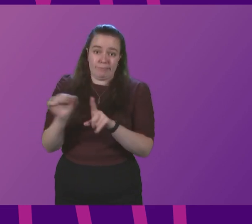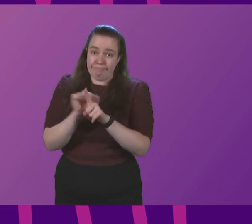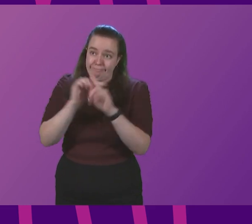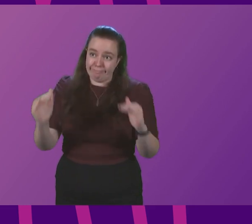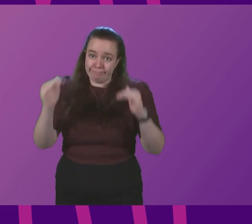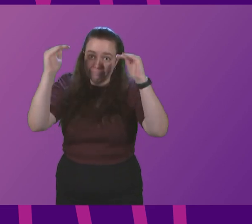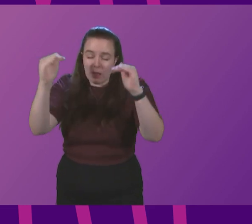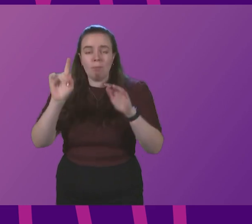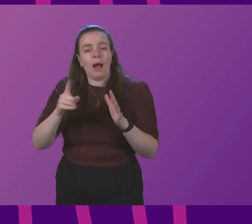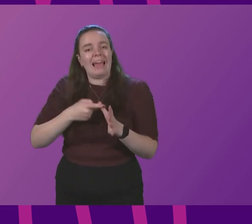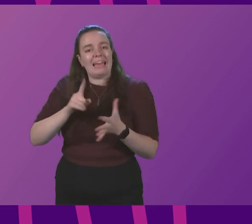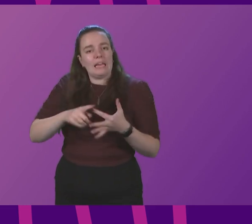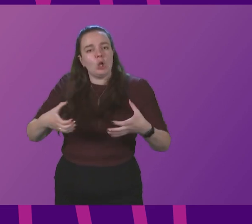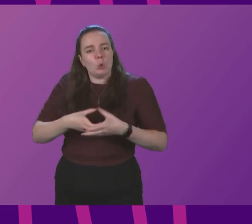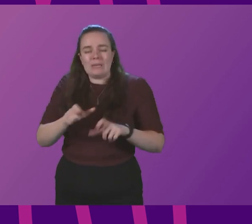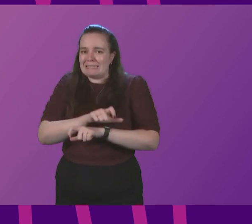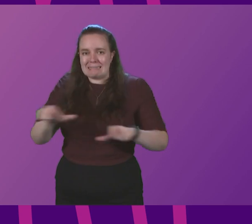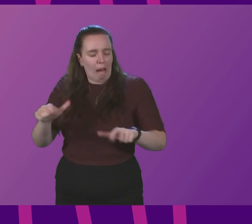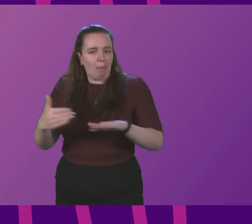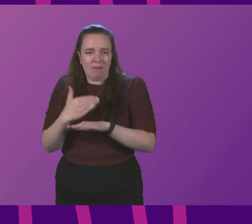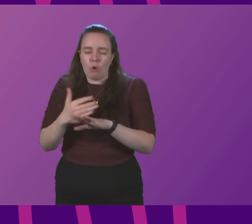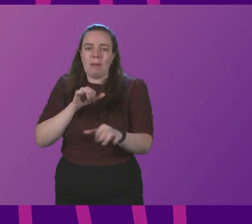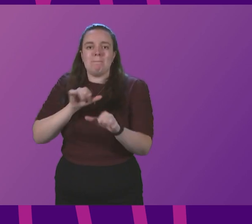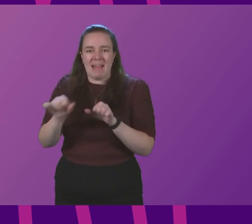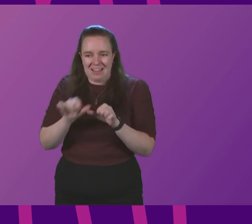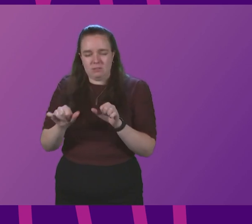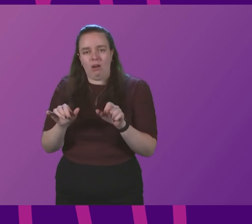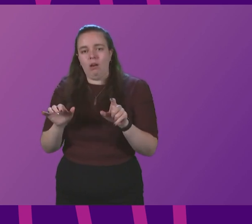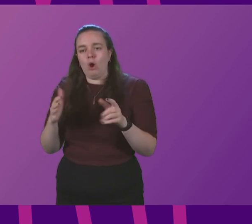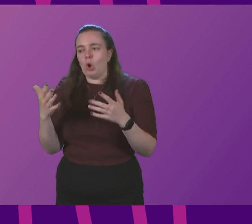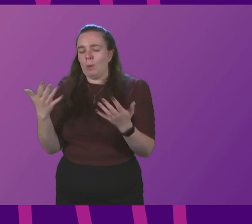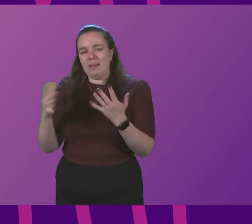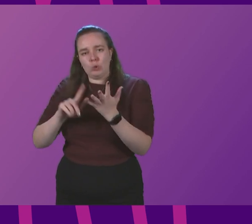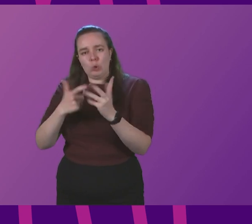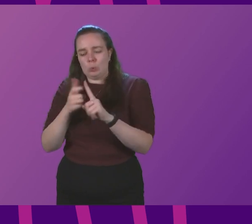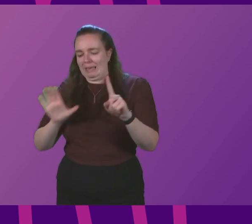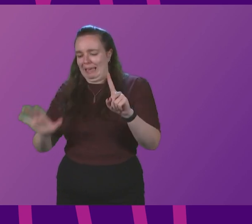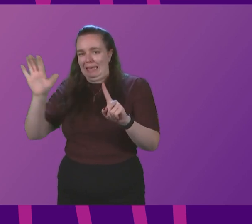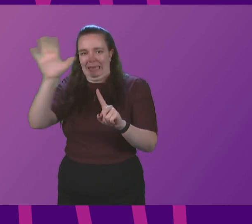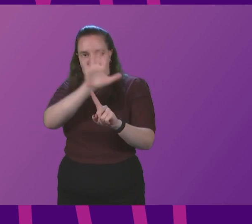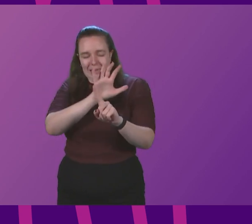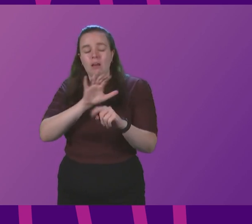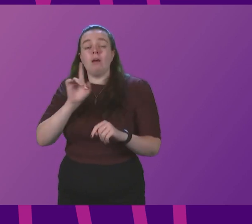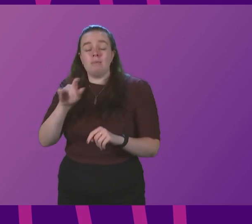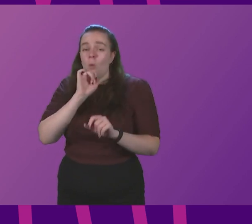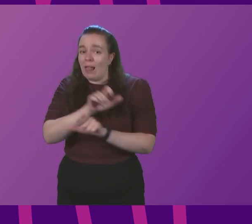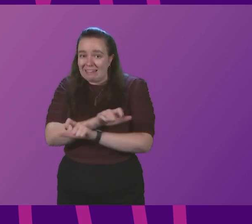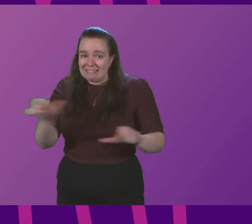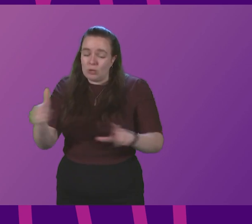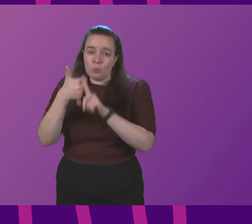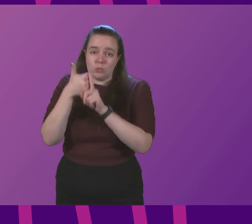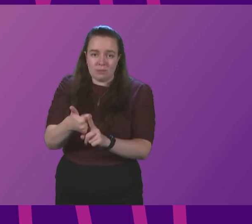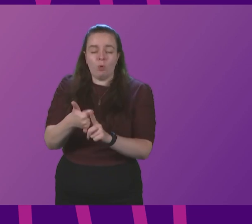our accident and emergency units are still performing better than counterparts in other UK nations. But we will continue to